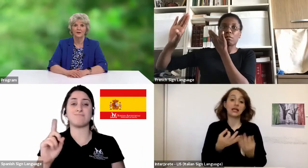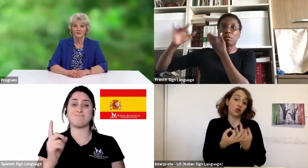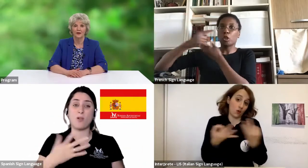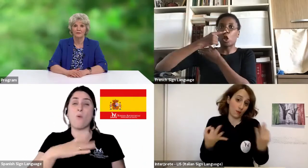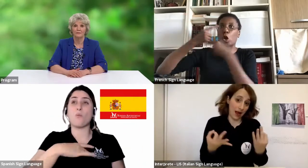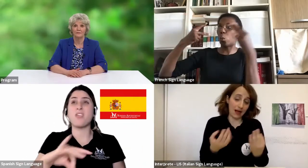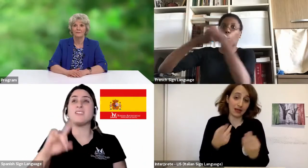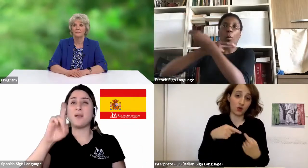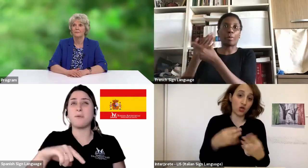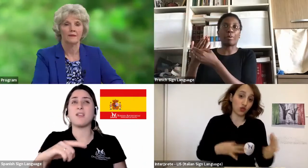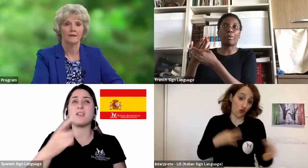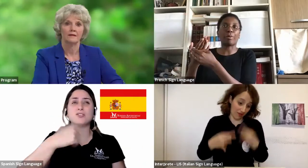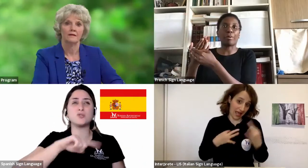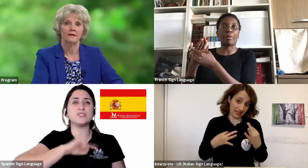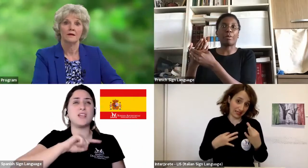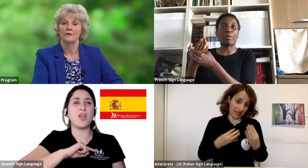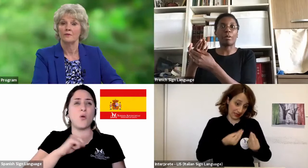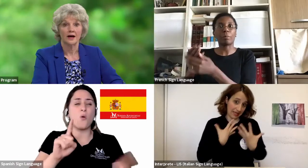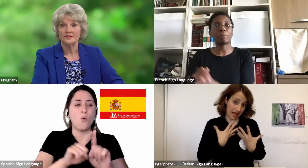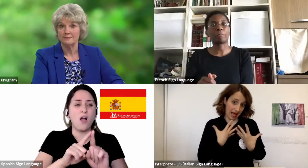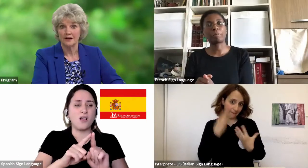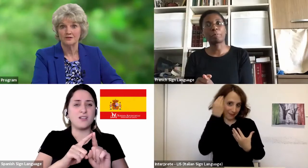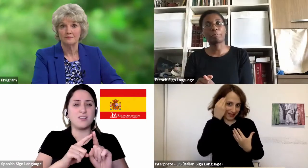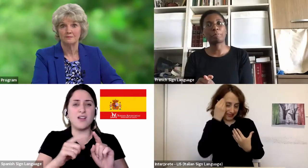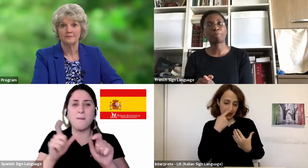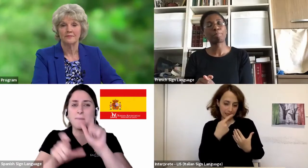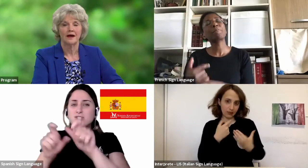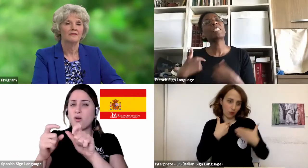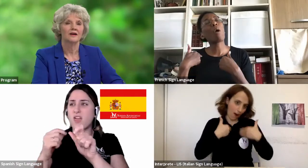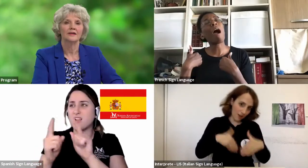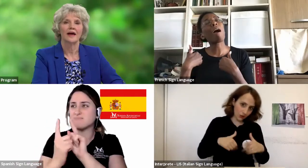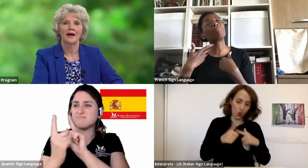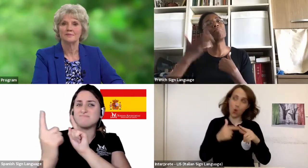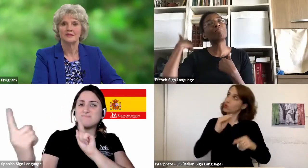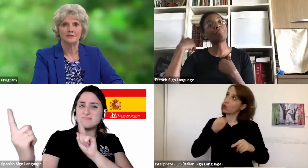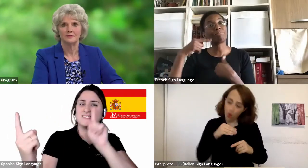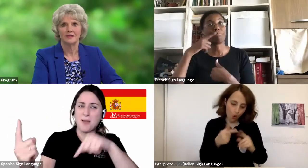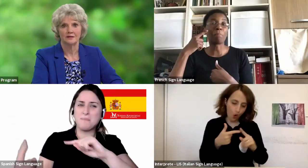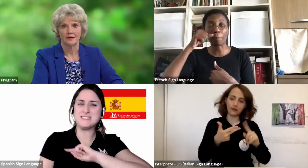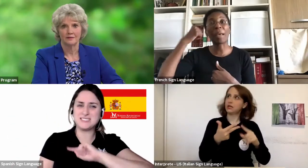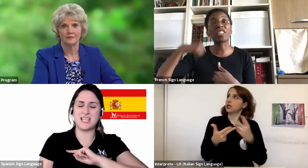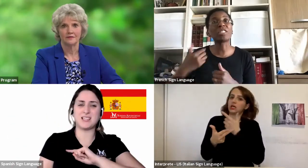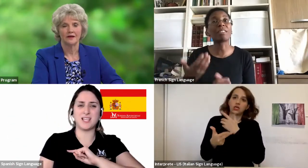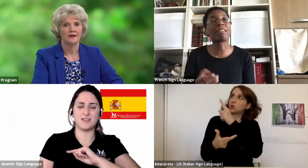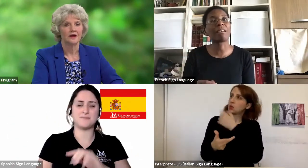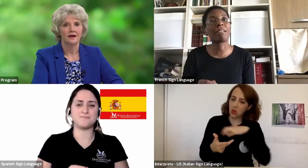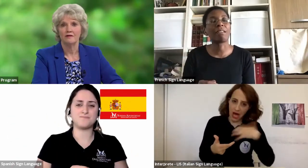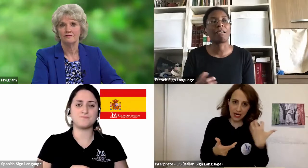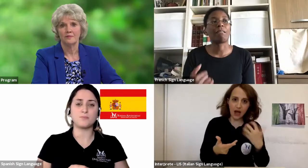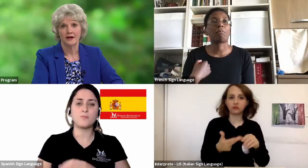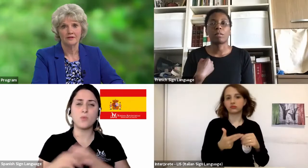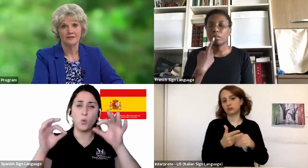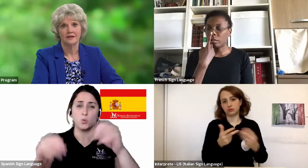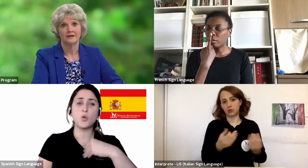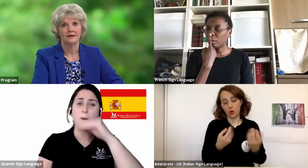people as well. When I was in Belgium, I felt absolutely alone, cut